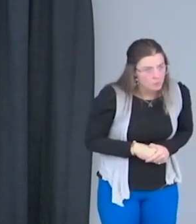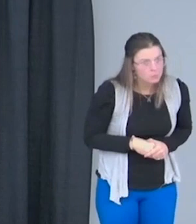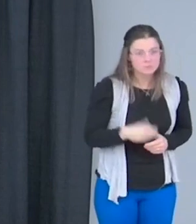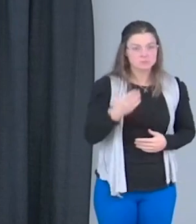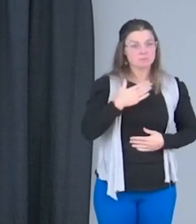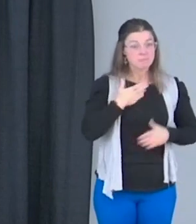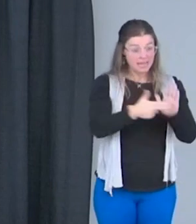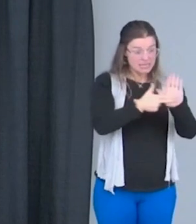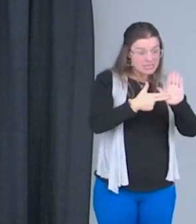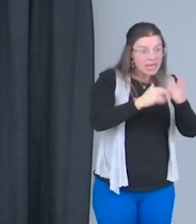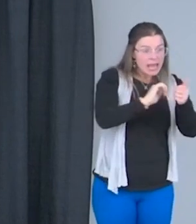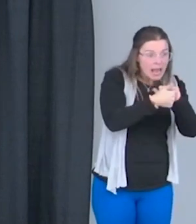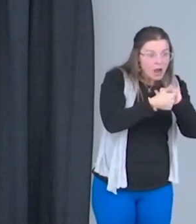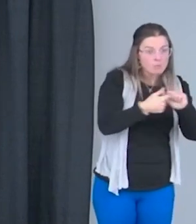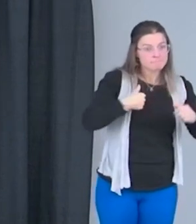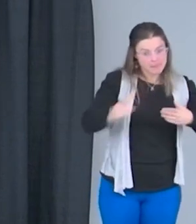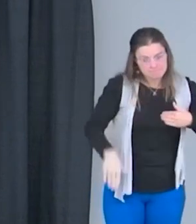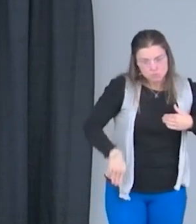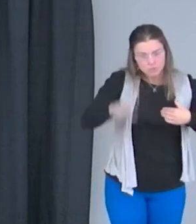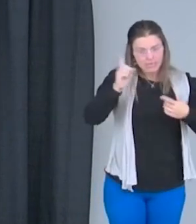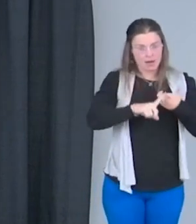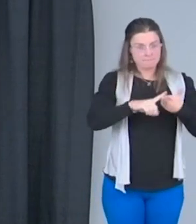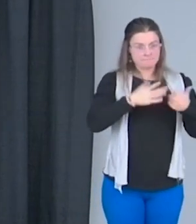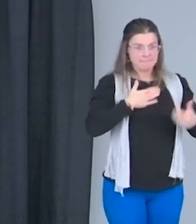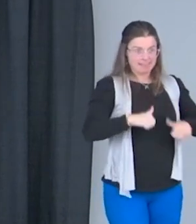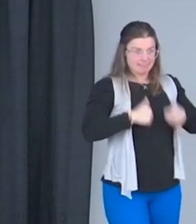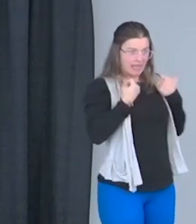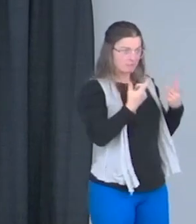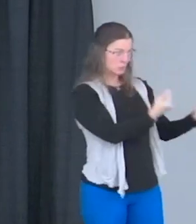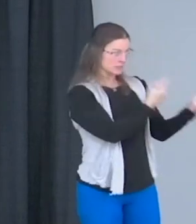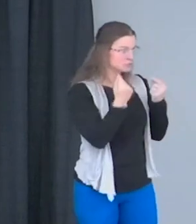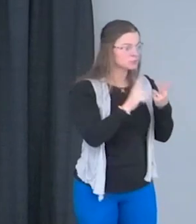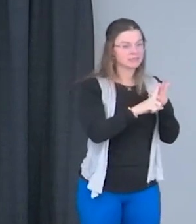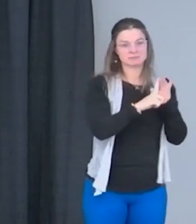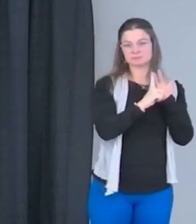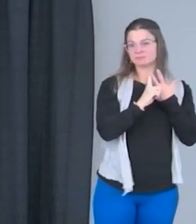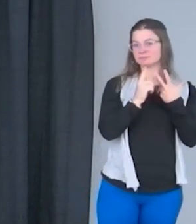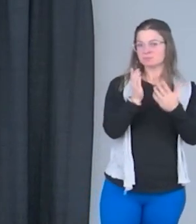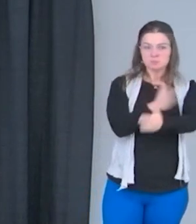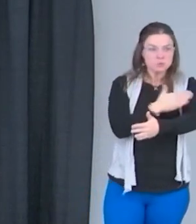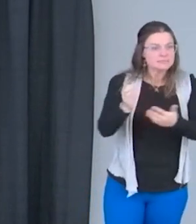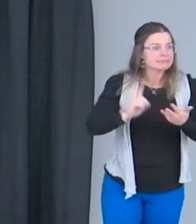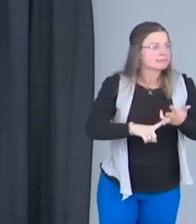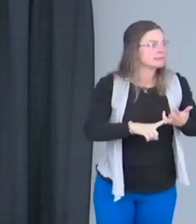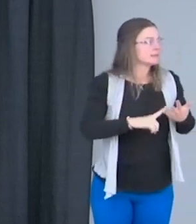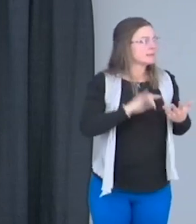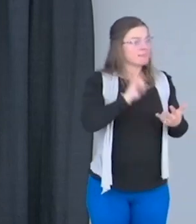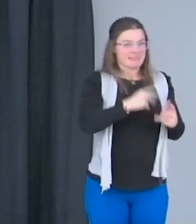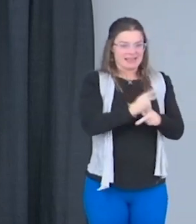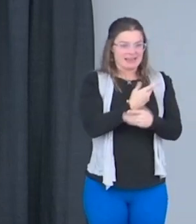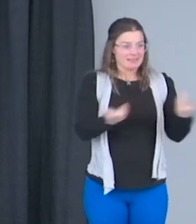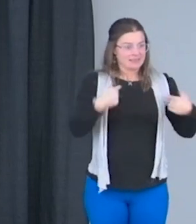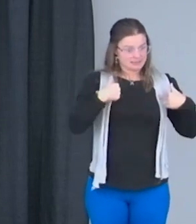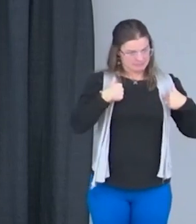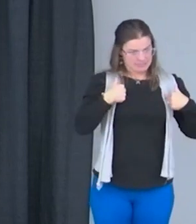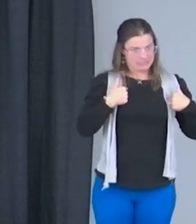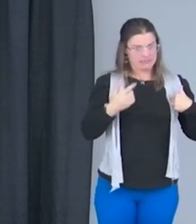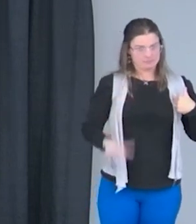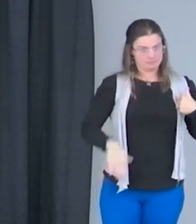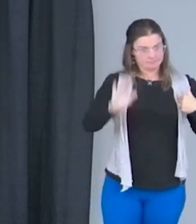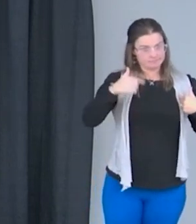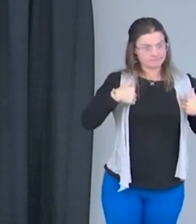up, the way I live my life, the culture, the things. Like, when I get out, listen to certain music. When I do things, like, that's me. That's how I was brought up. And so,